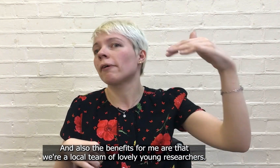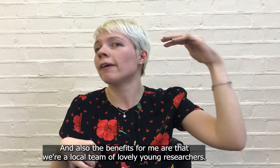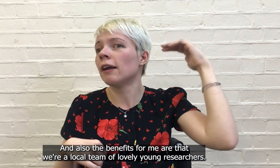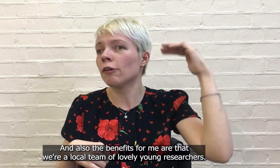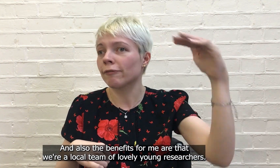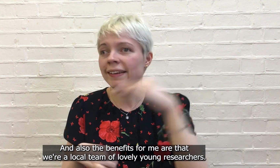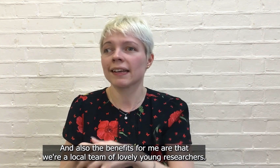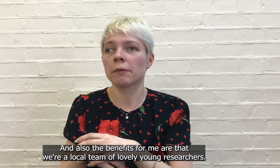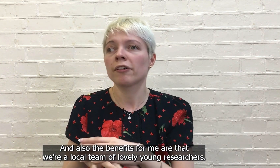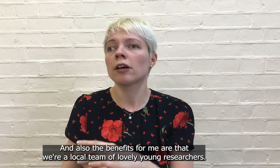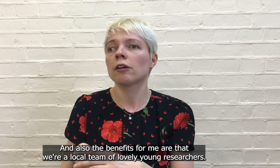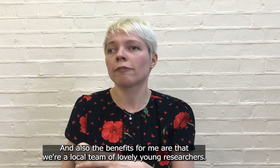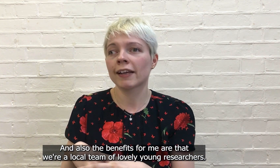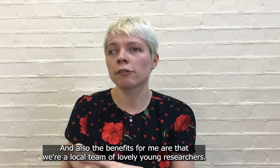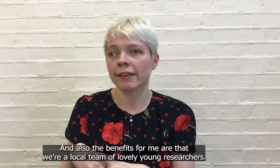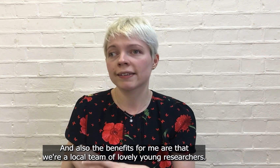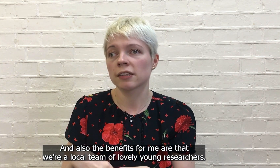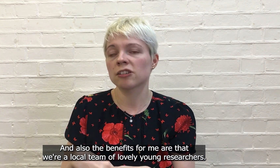we're a local team of Leveon researchers